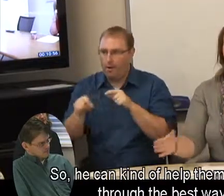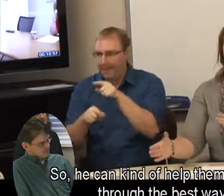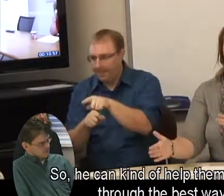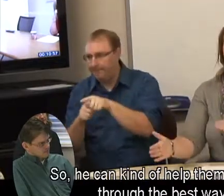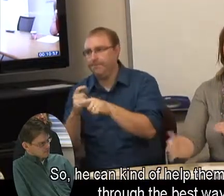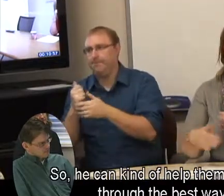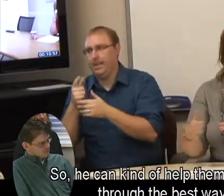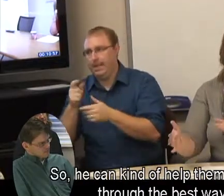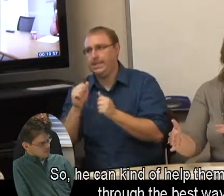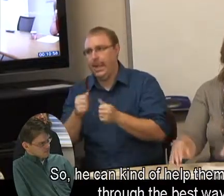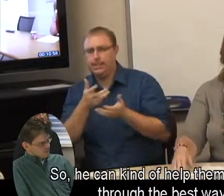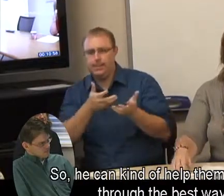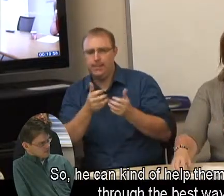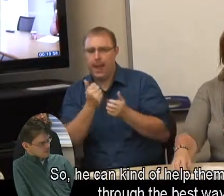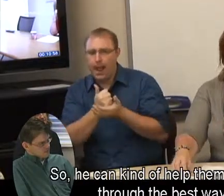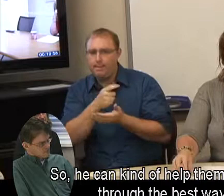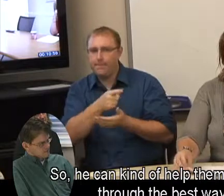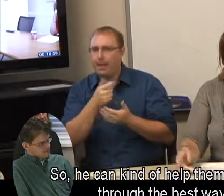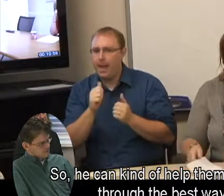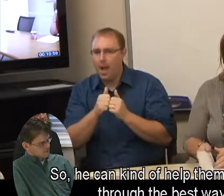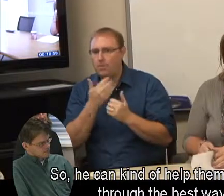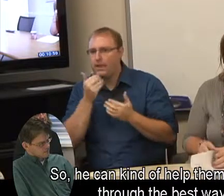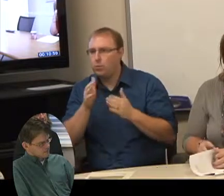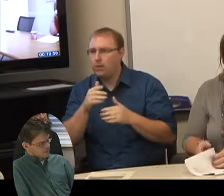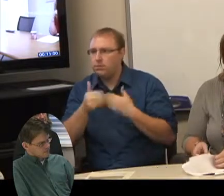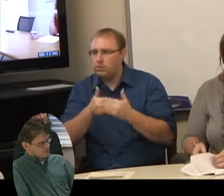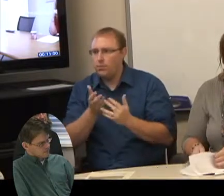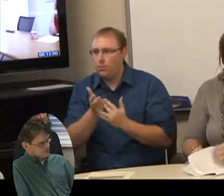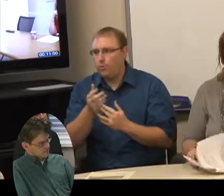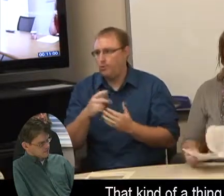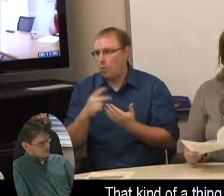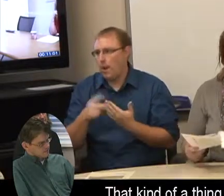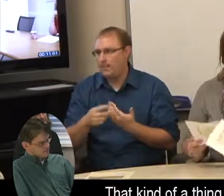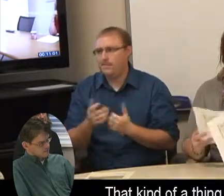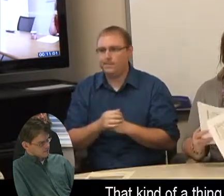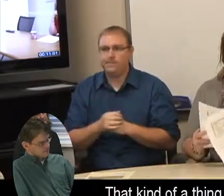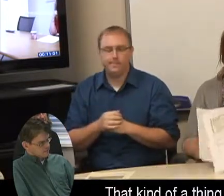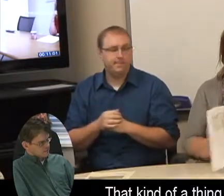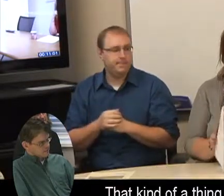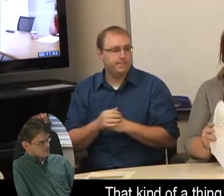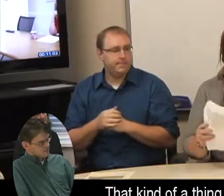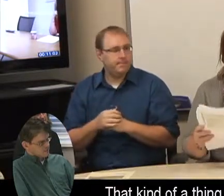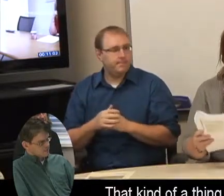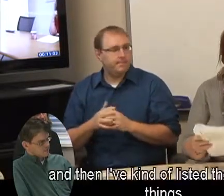navigate through the best way. That kind of a thing.